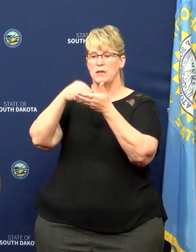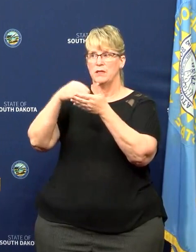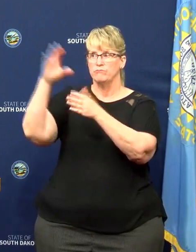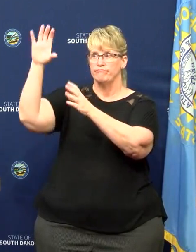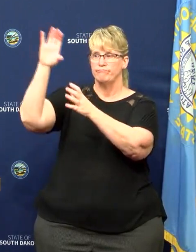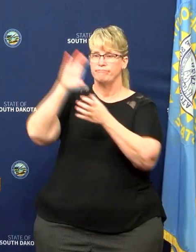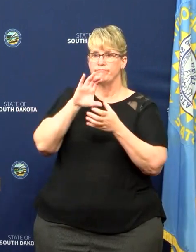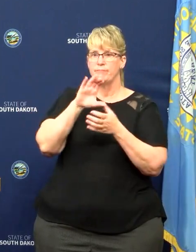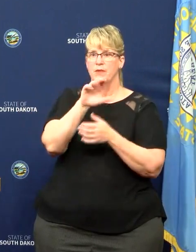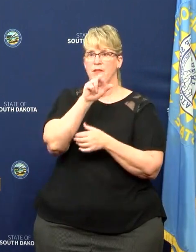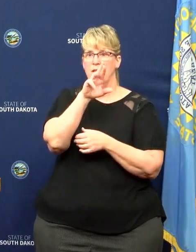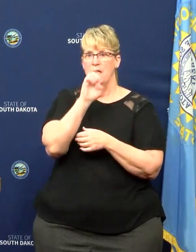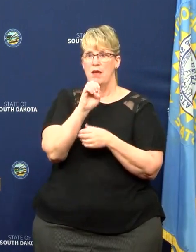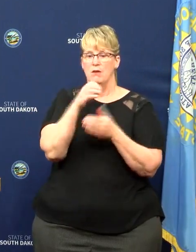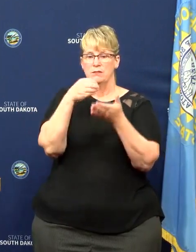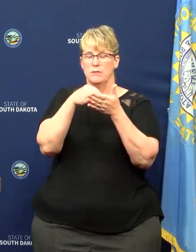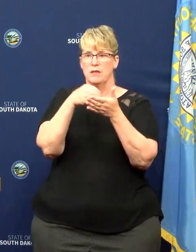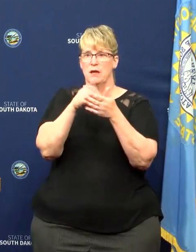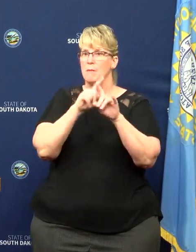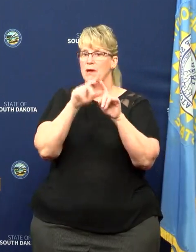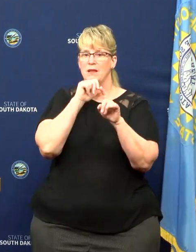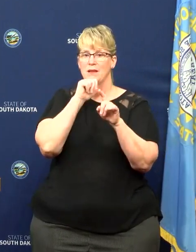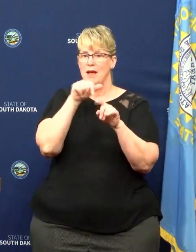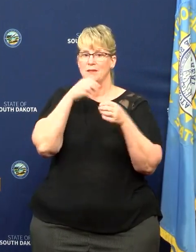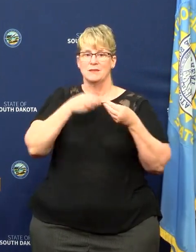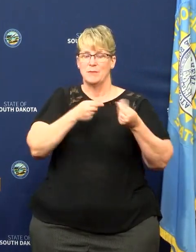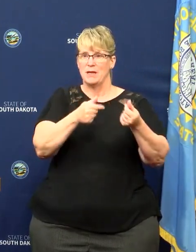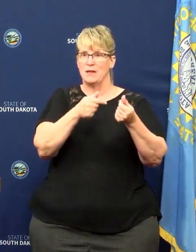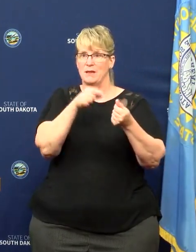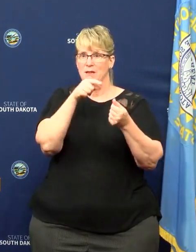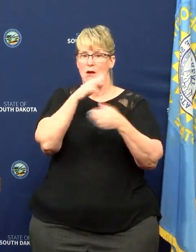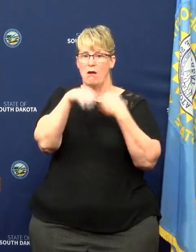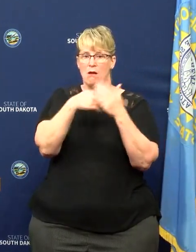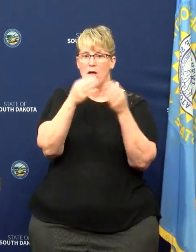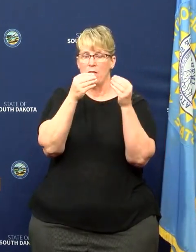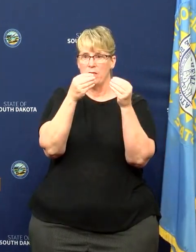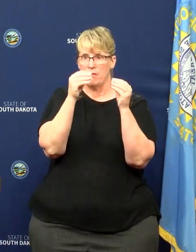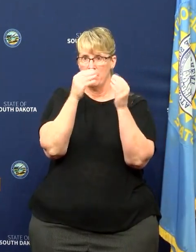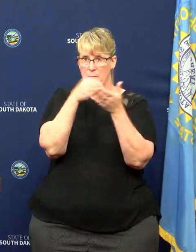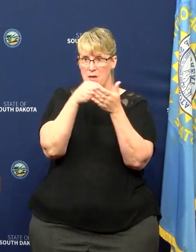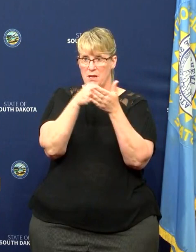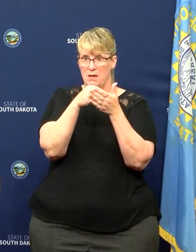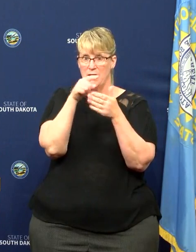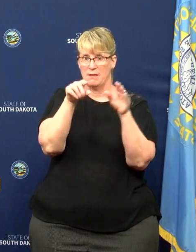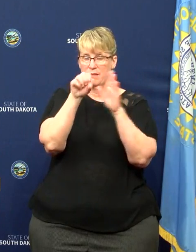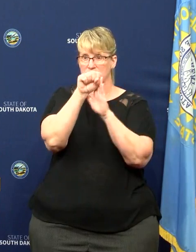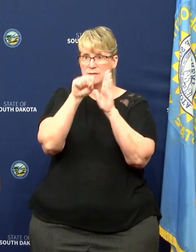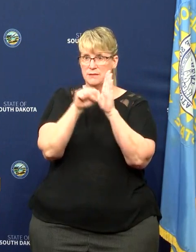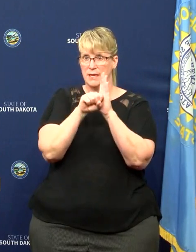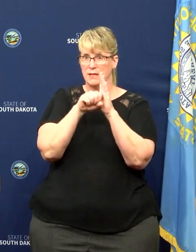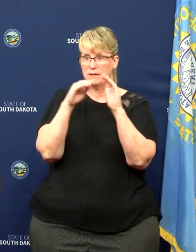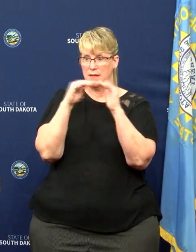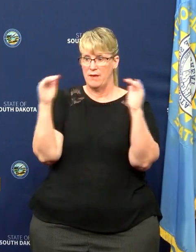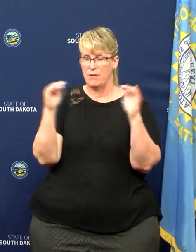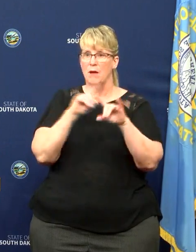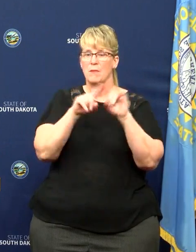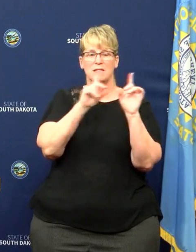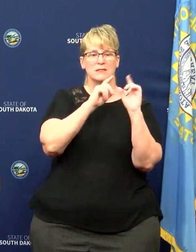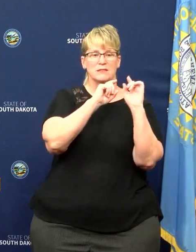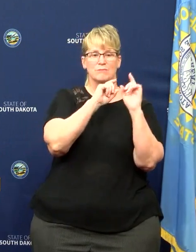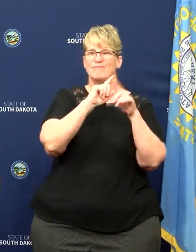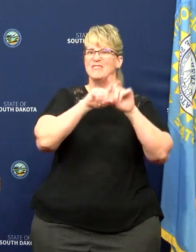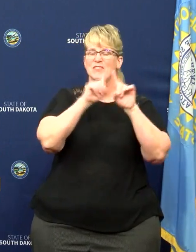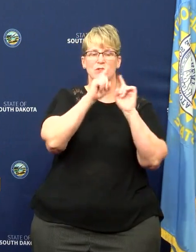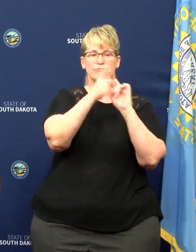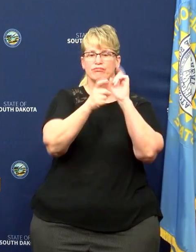but we will not be spending all of that money at the state level. It will be dispersed into these different buckets and areas for local